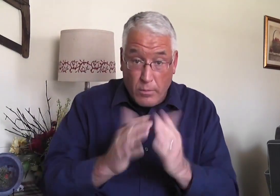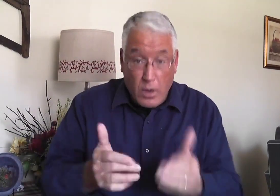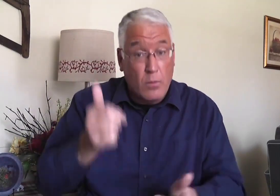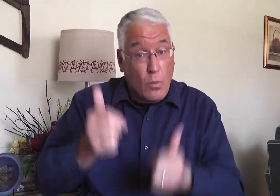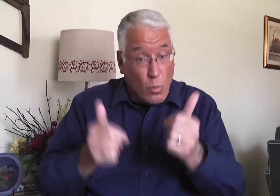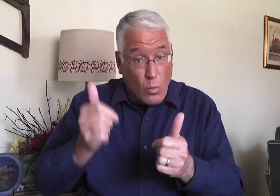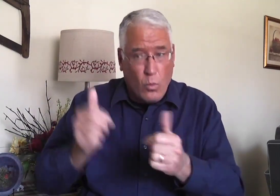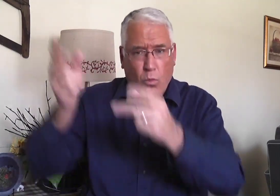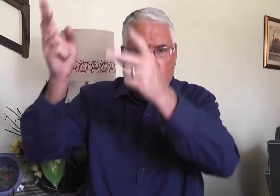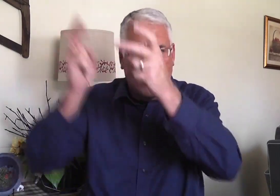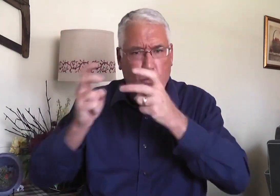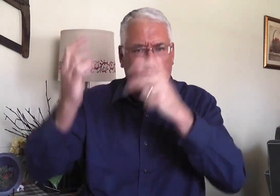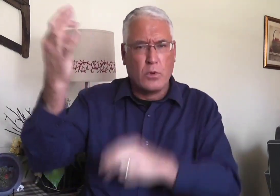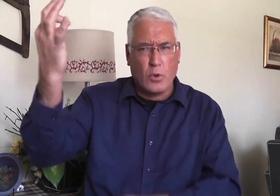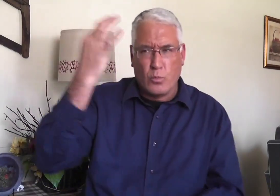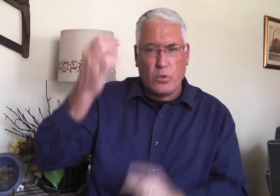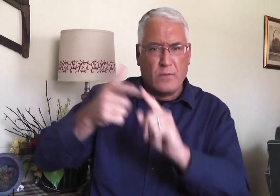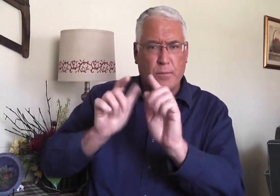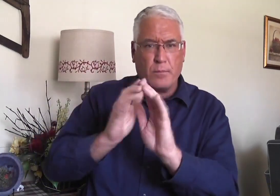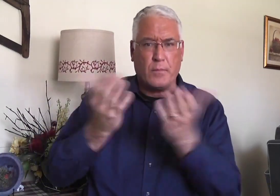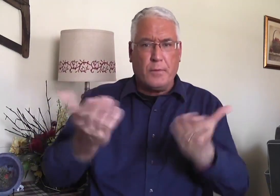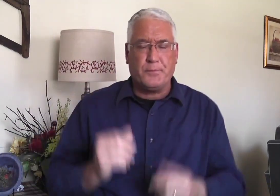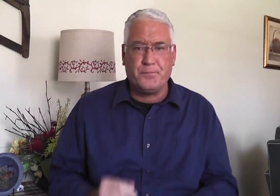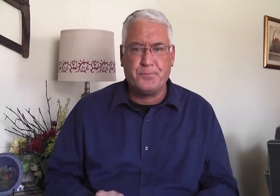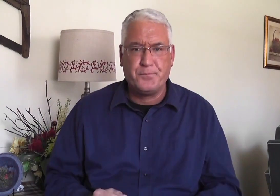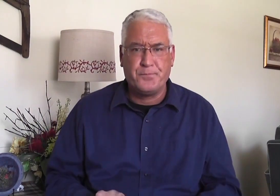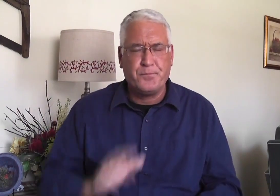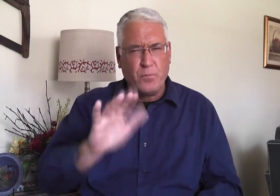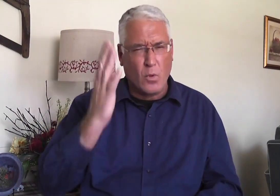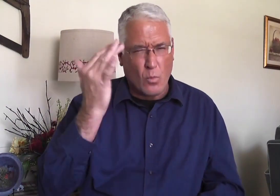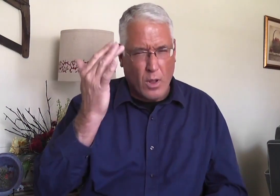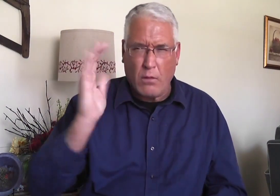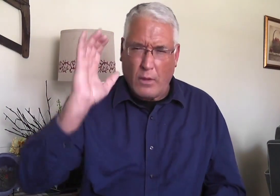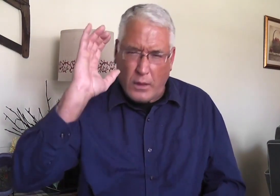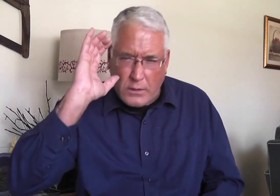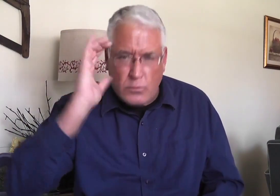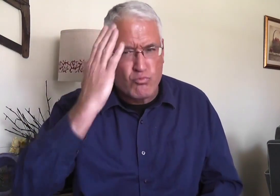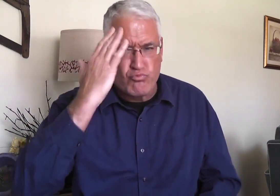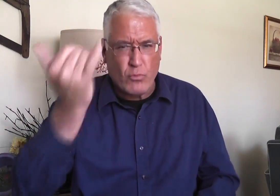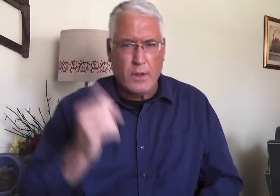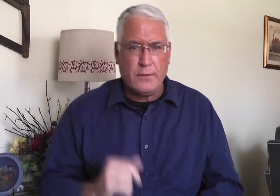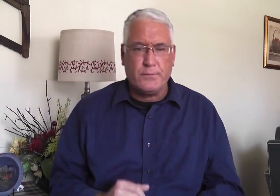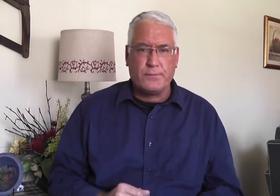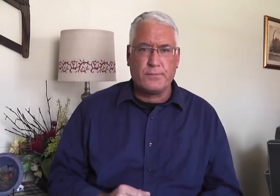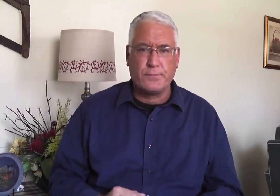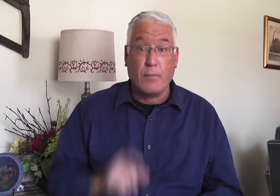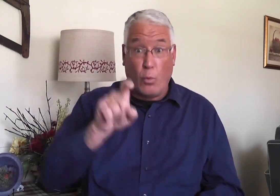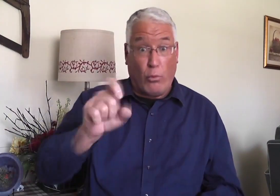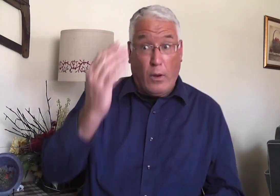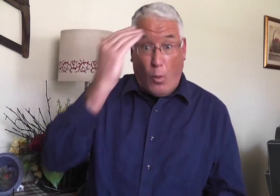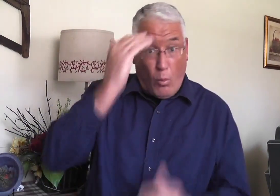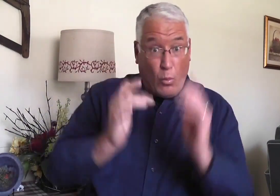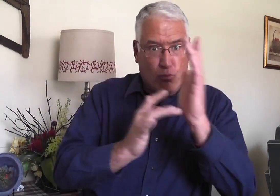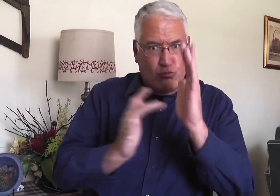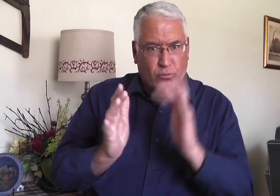to the word. Read the Bible. Listen to preaching, teaching. Why? Why must we do this?